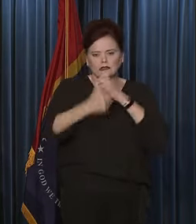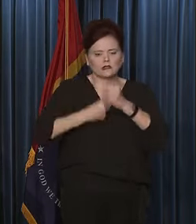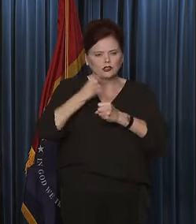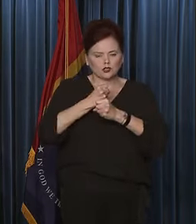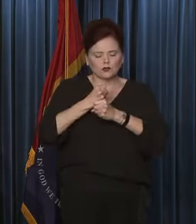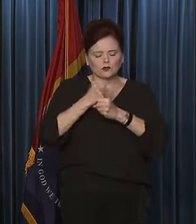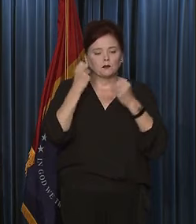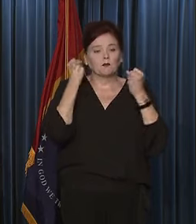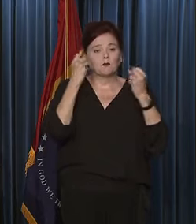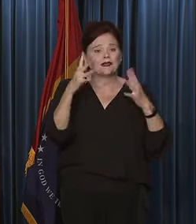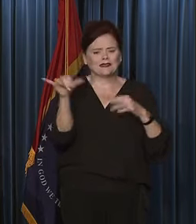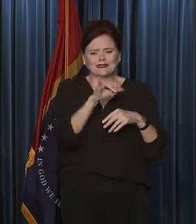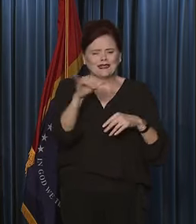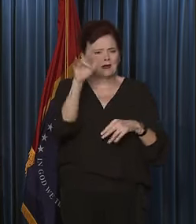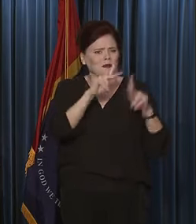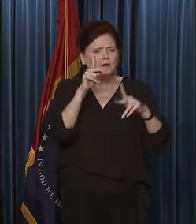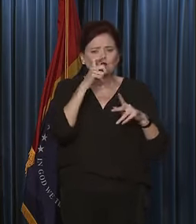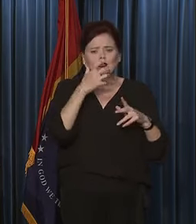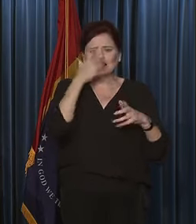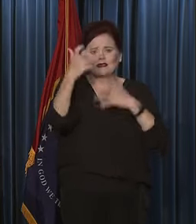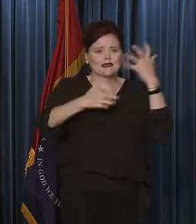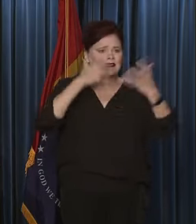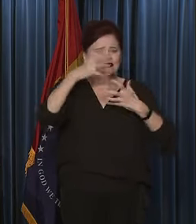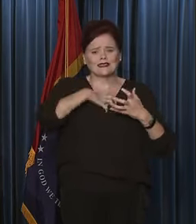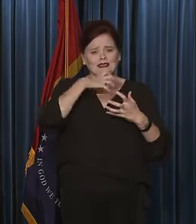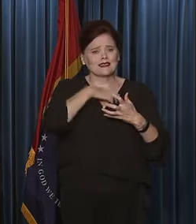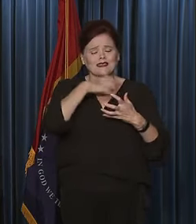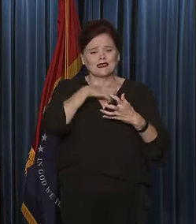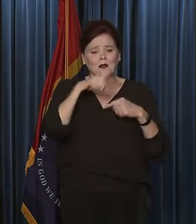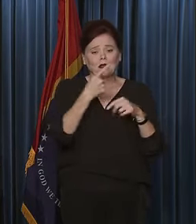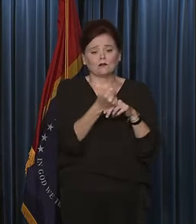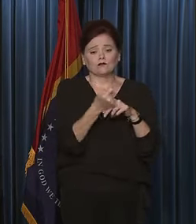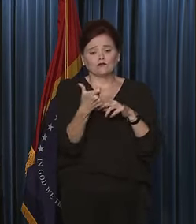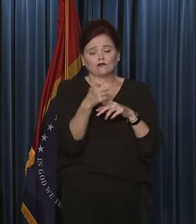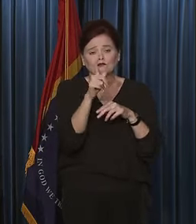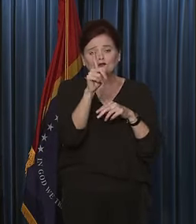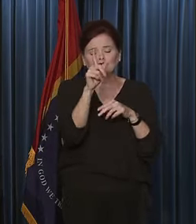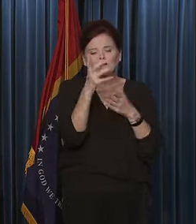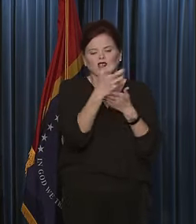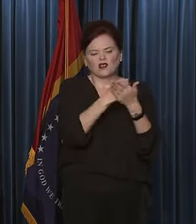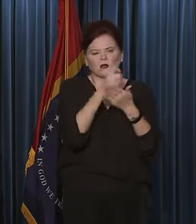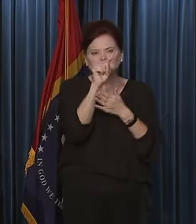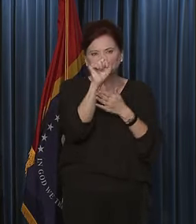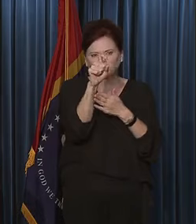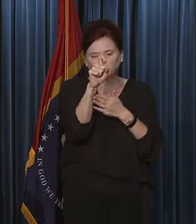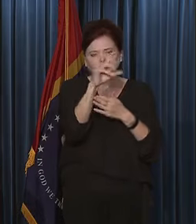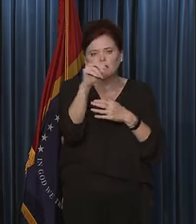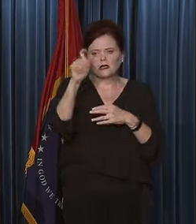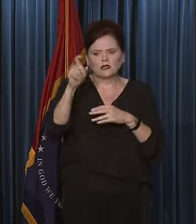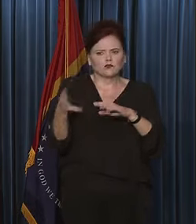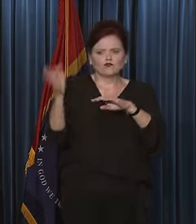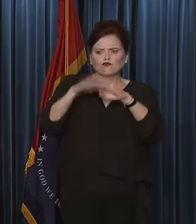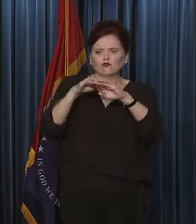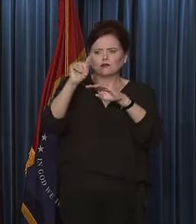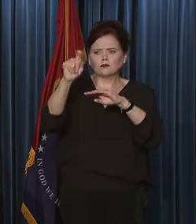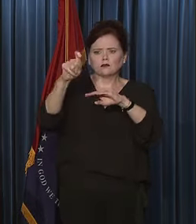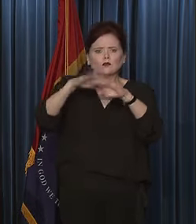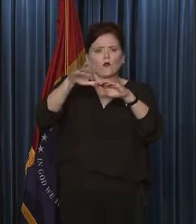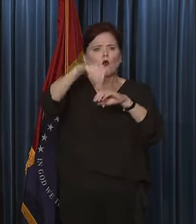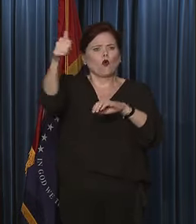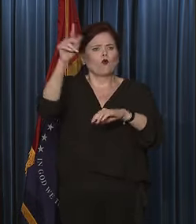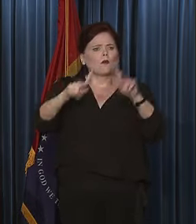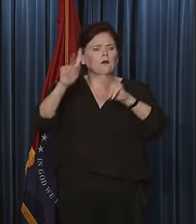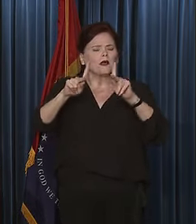Many of the same people who are screaming and hollering about the elimination of the income tax and the need to raise taxes on other people